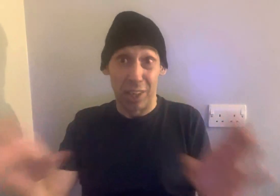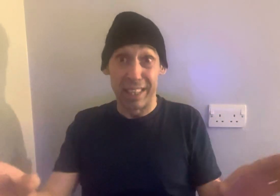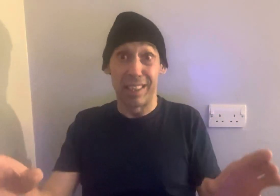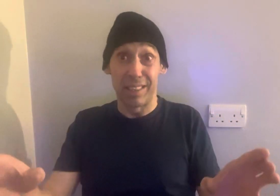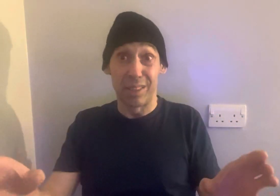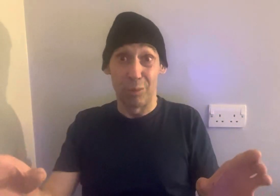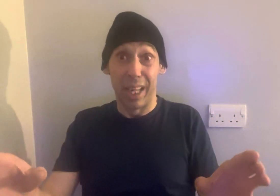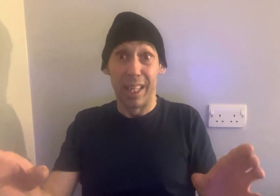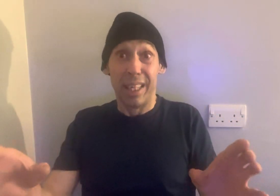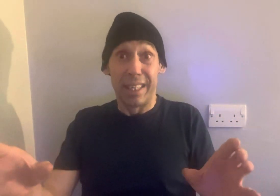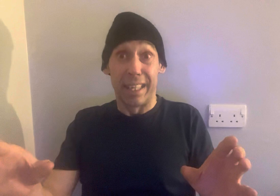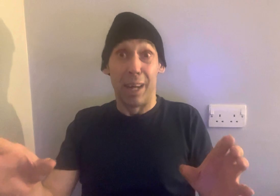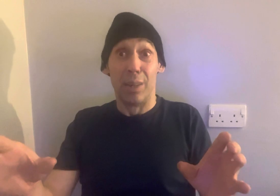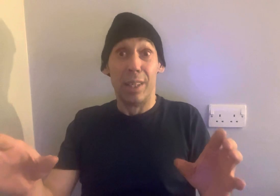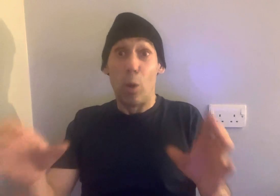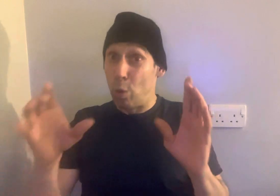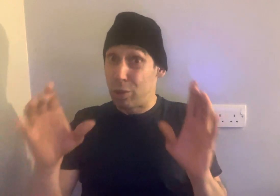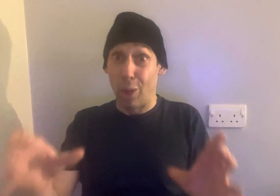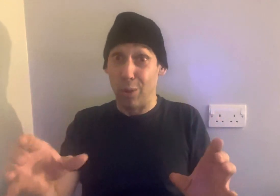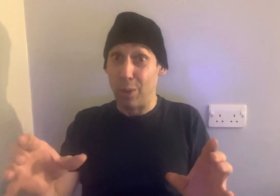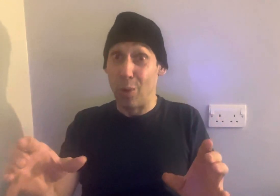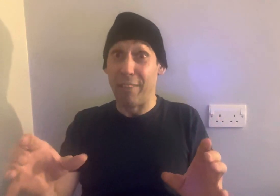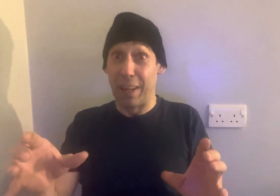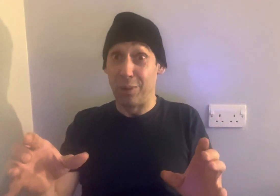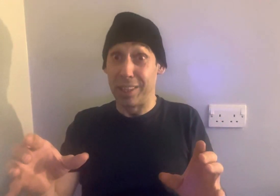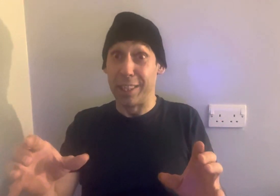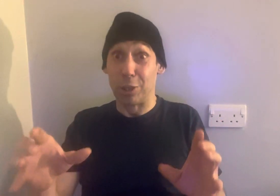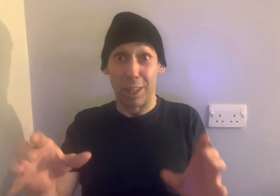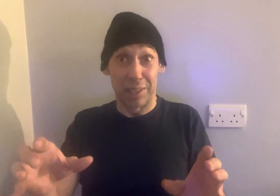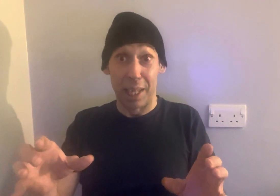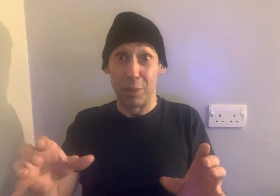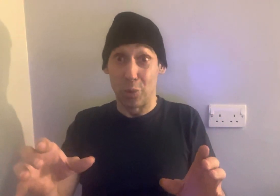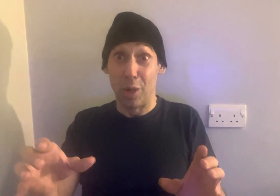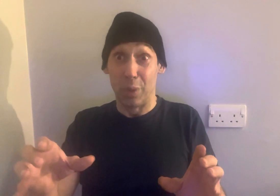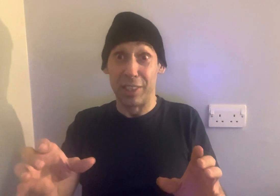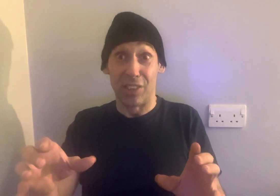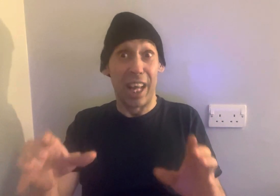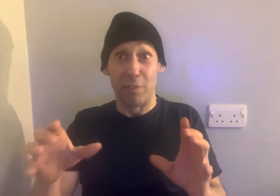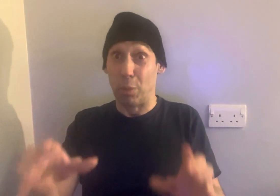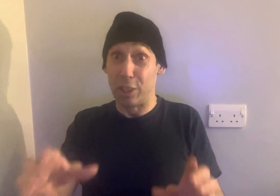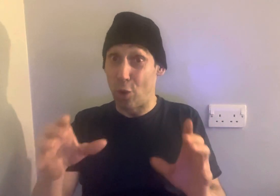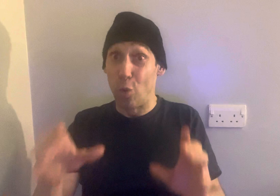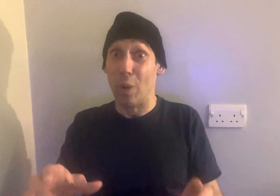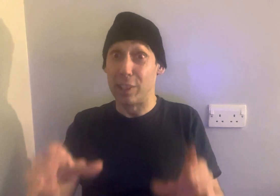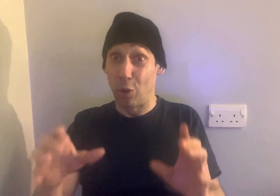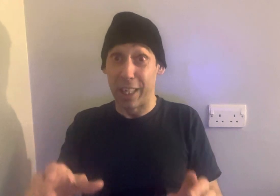90s. Right. Now, also, what I found in the drugs game as well is that everybody's always looking